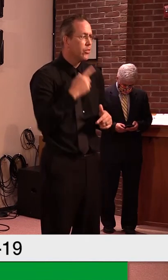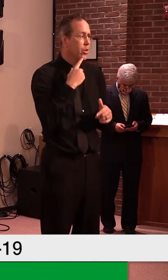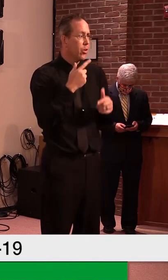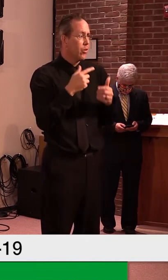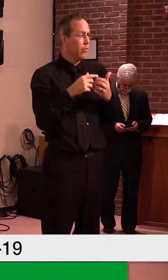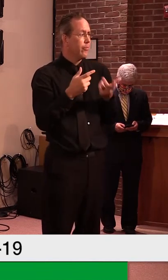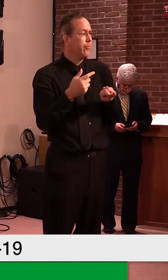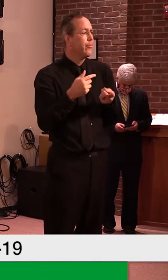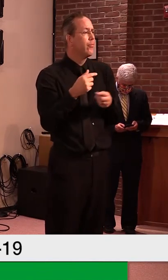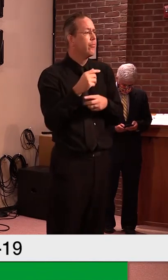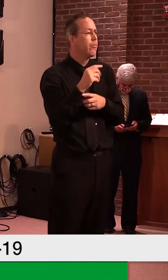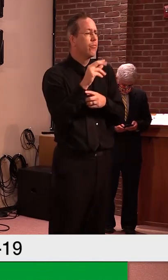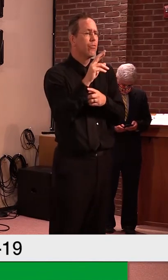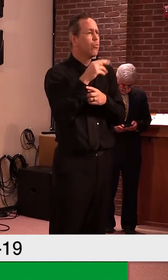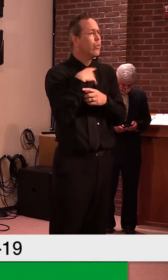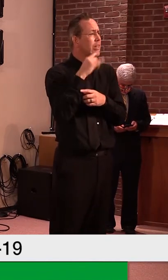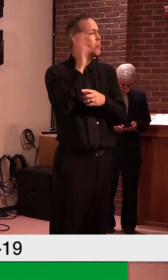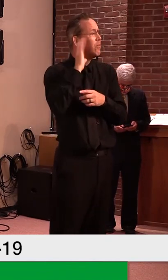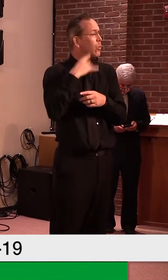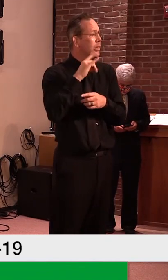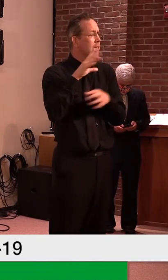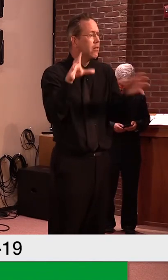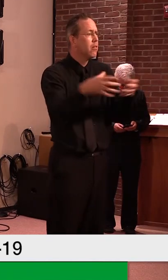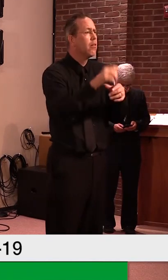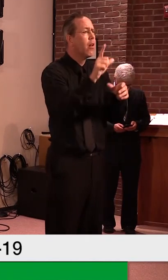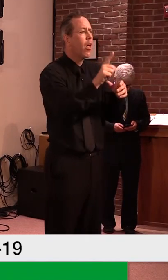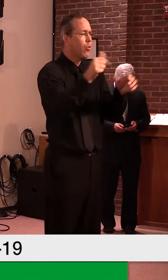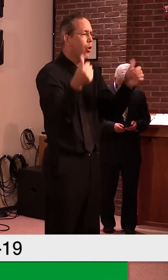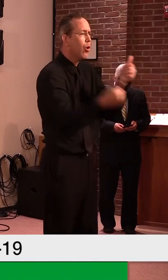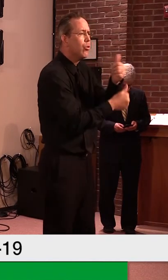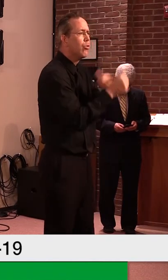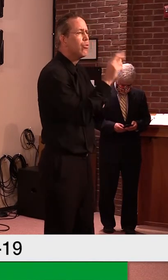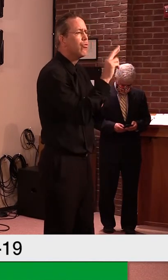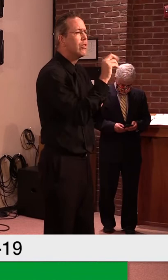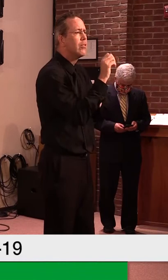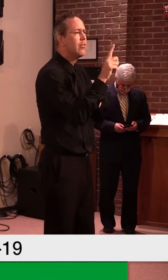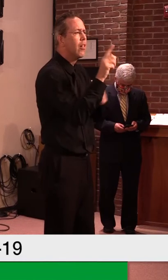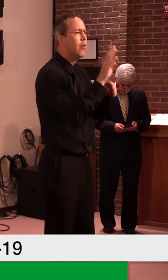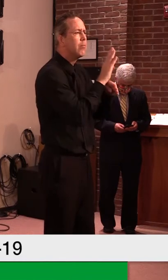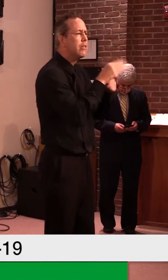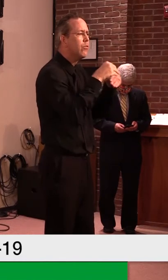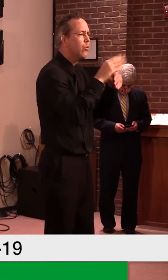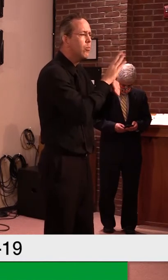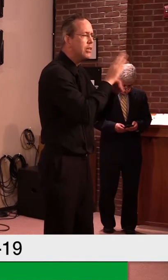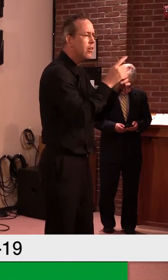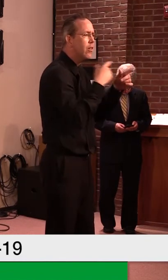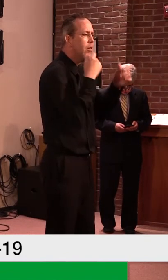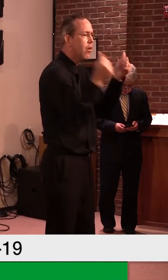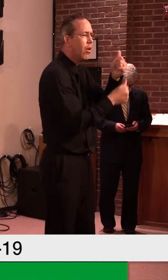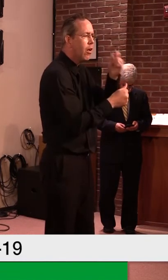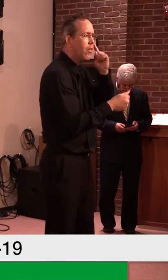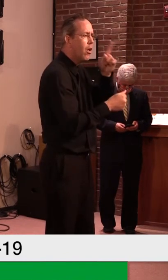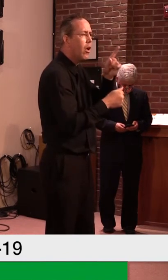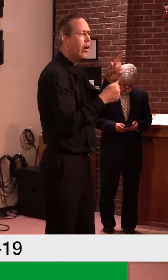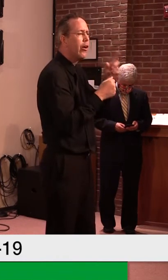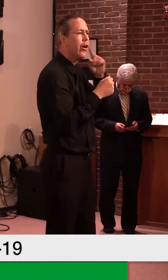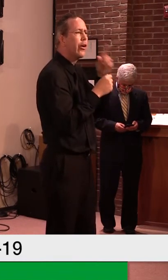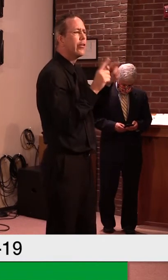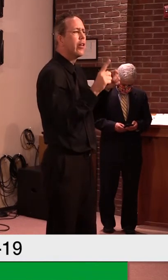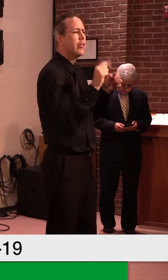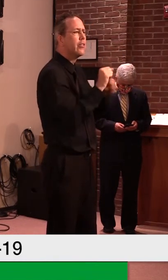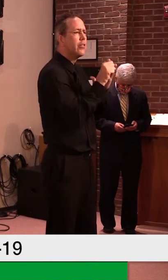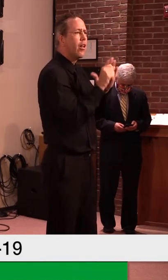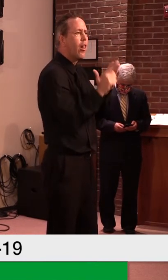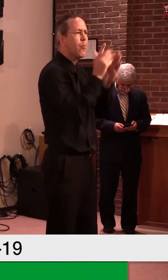uh, and I, and I, what I will do is refer you to our state librarians who can really give you, um, an idea of the evolution of how libraries